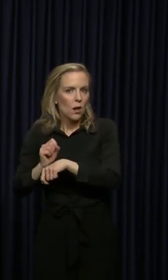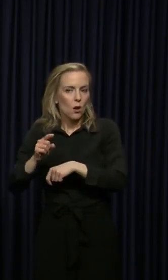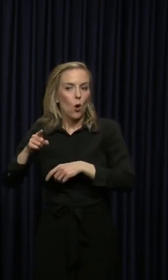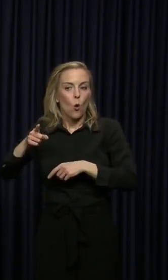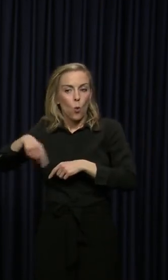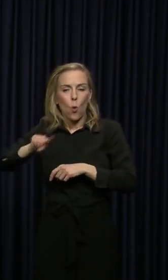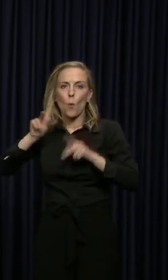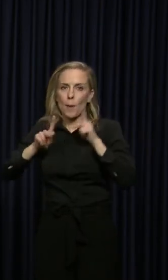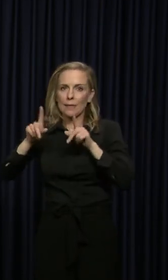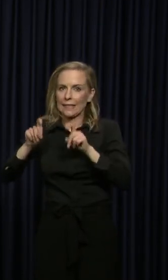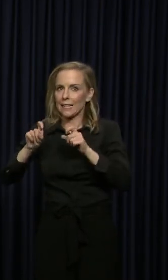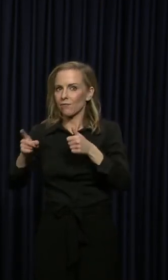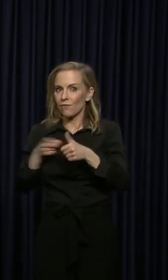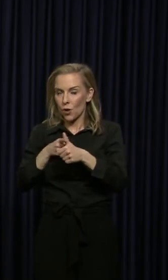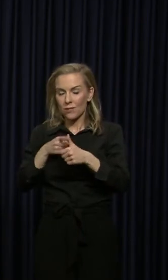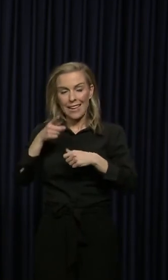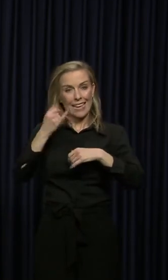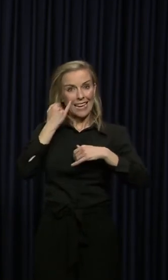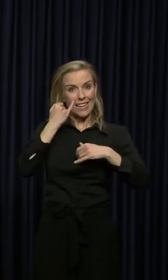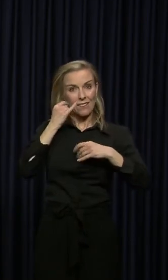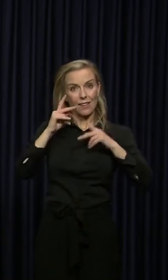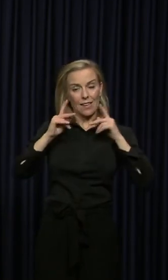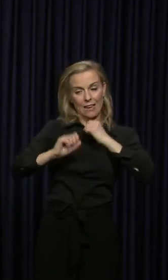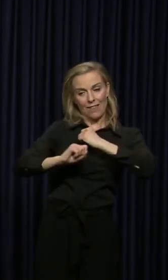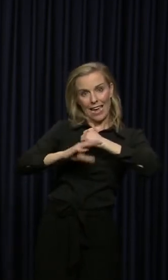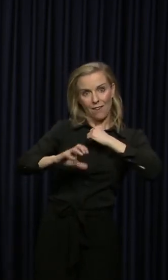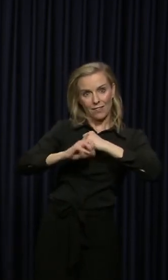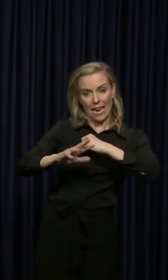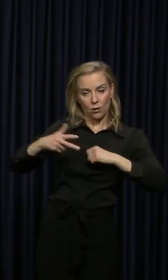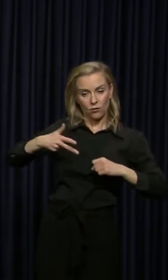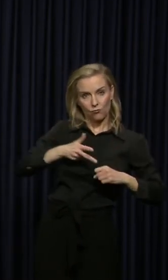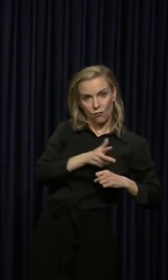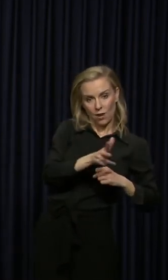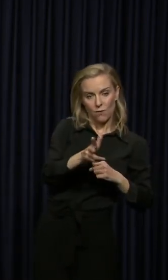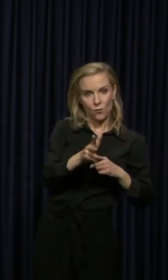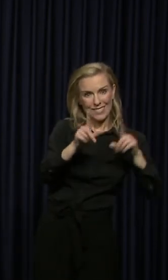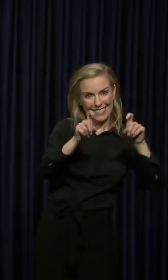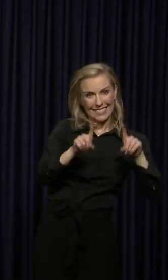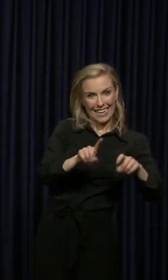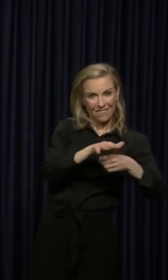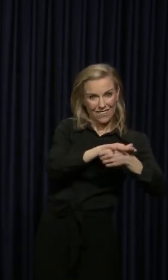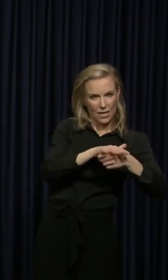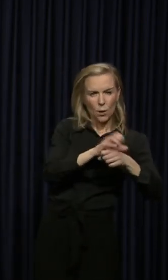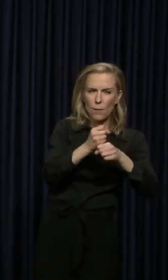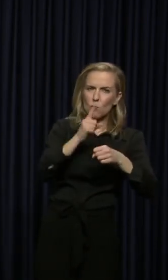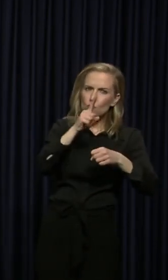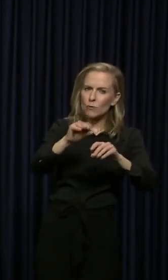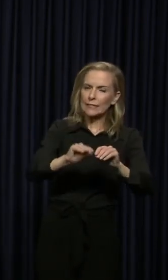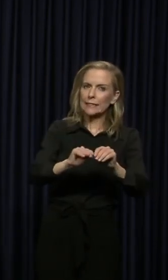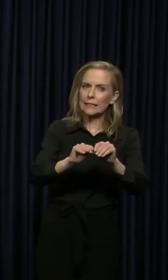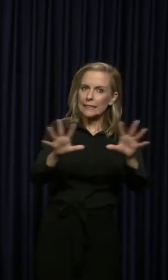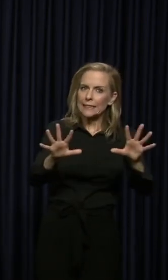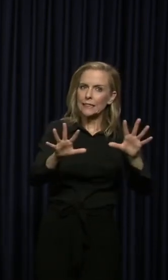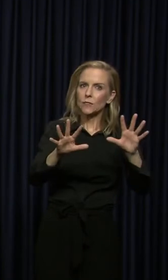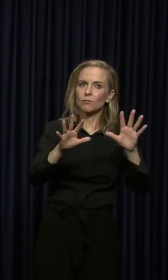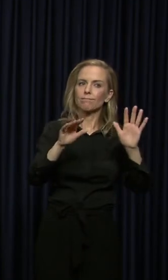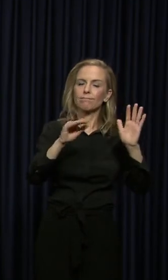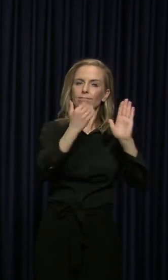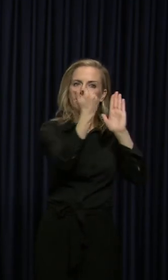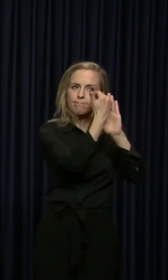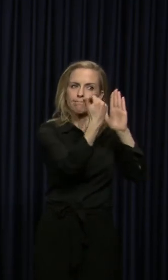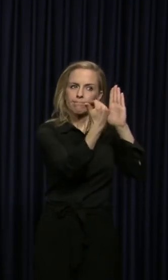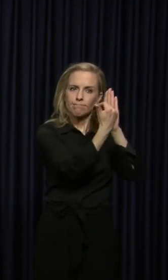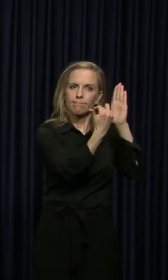advertise a drive through test facility, make sure you're very clear on who can come in